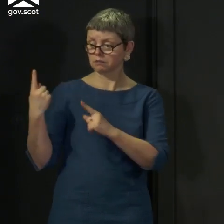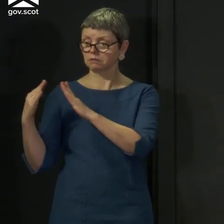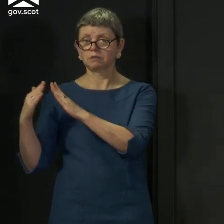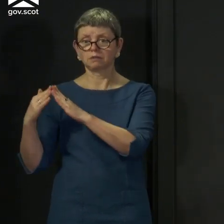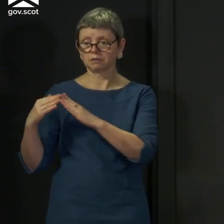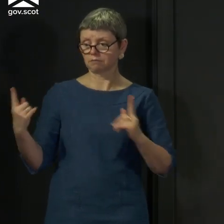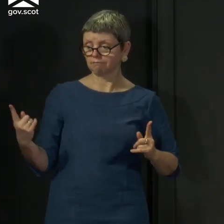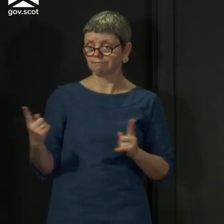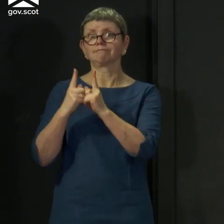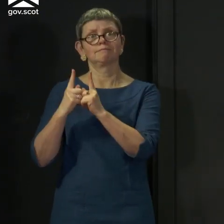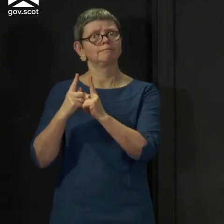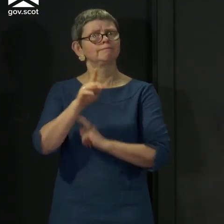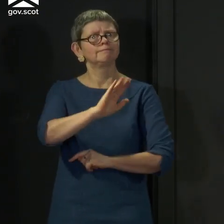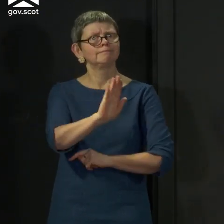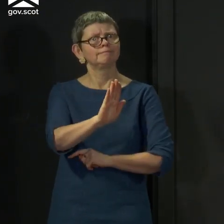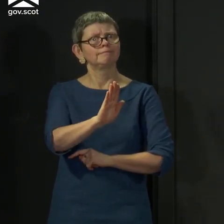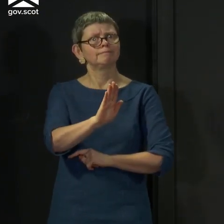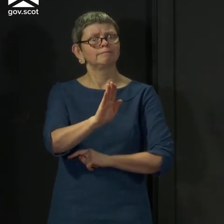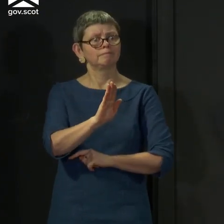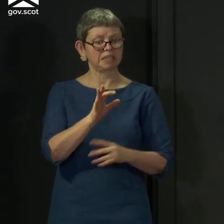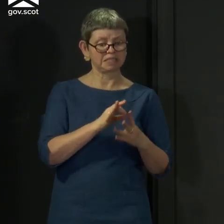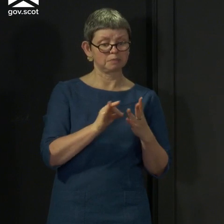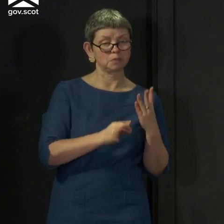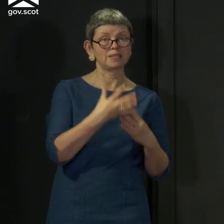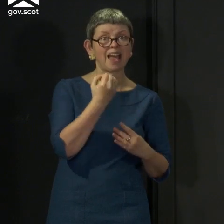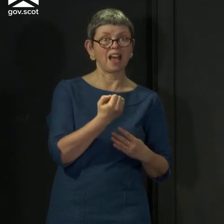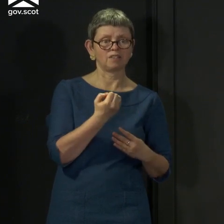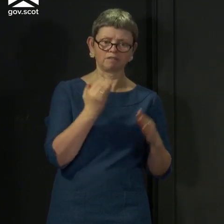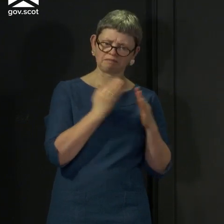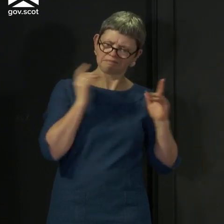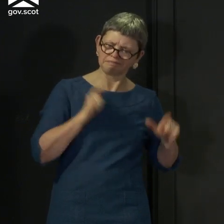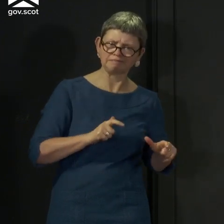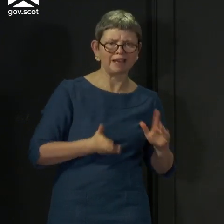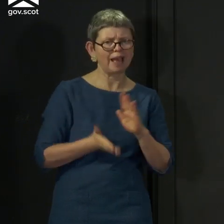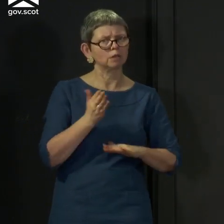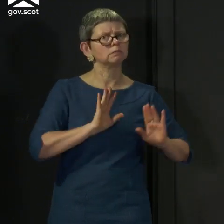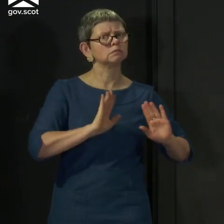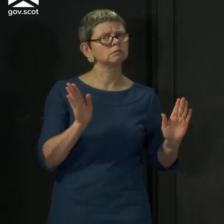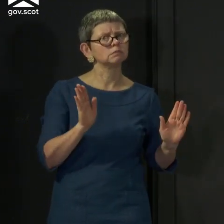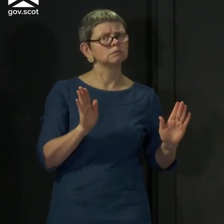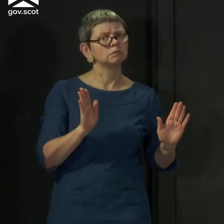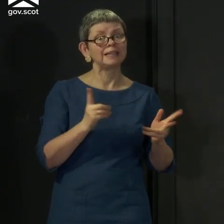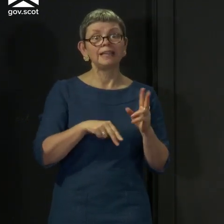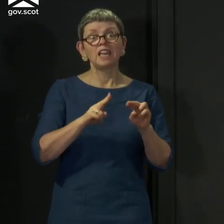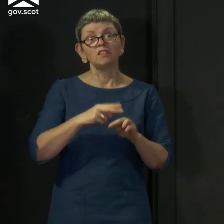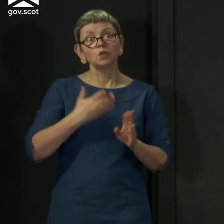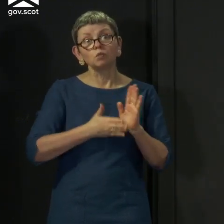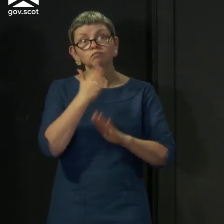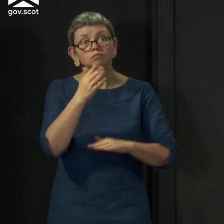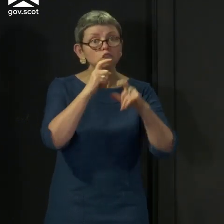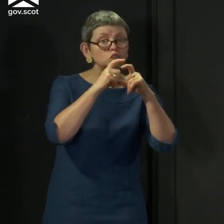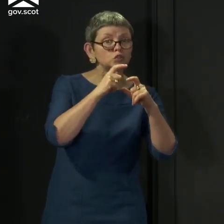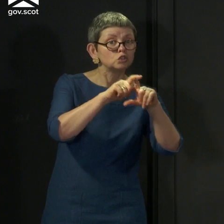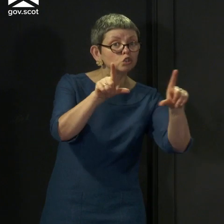household as symptoms, isolate completely. If you have to go shopping or on public transport, think about covering your face with a cloth